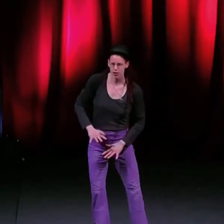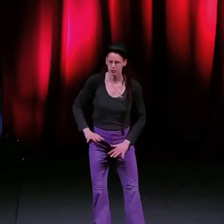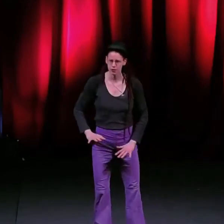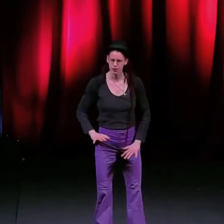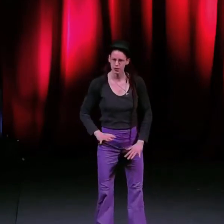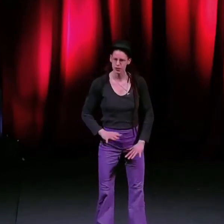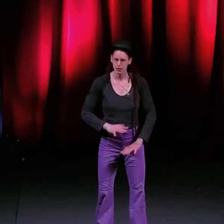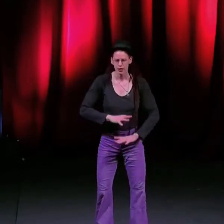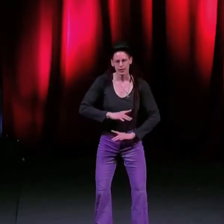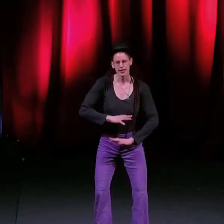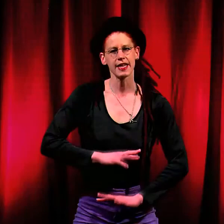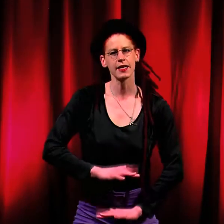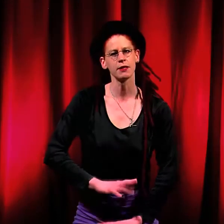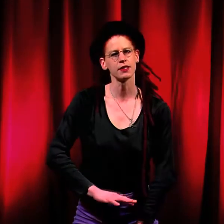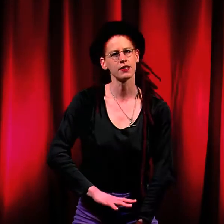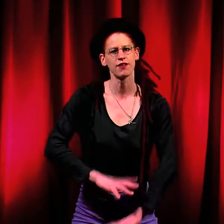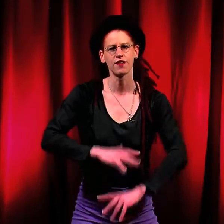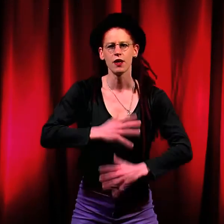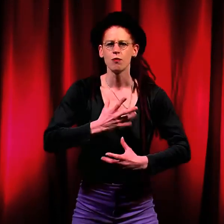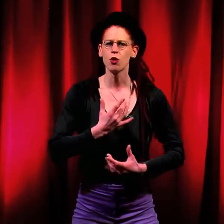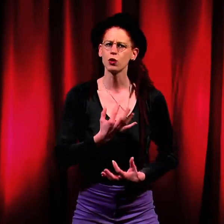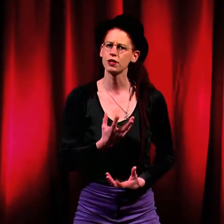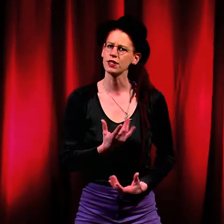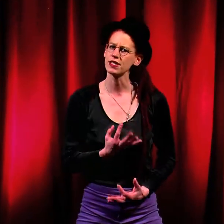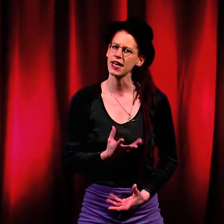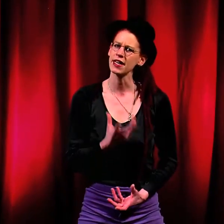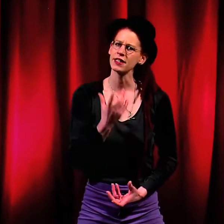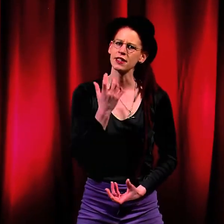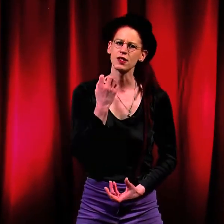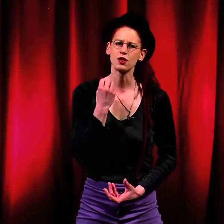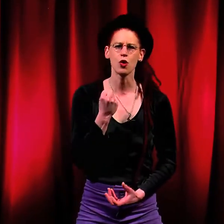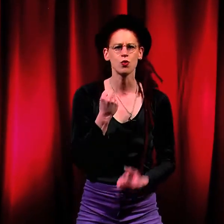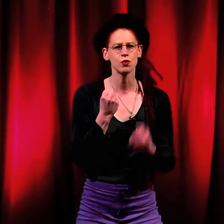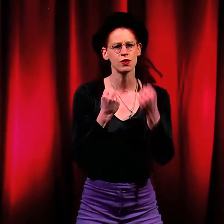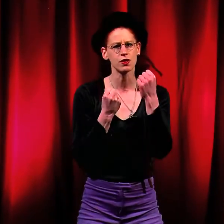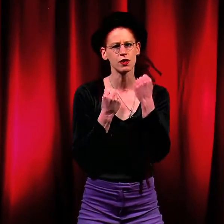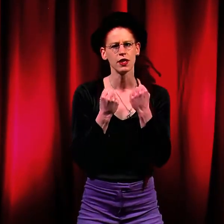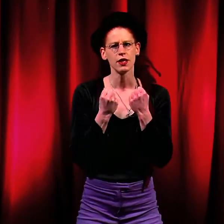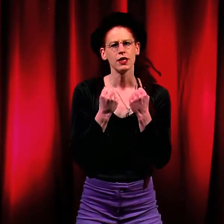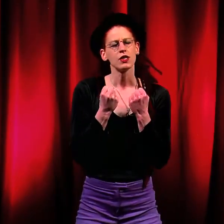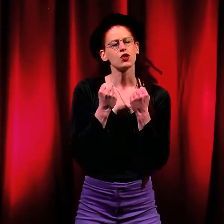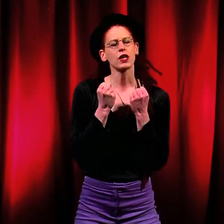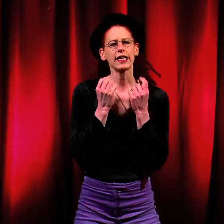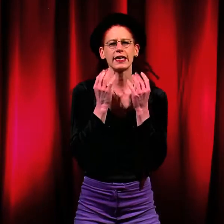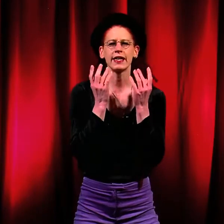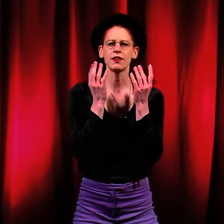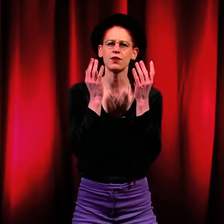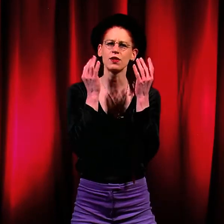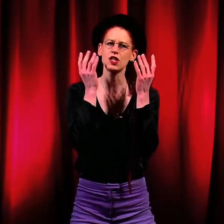grounds Sediments of molten sand and stones Trickling through the